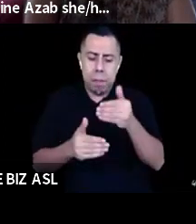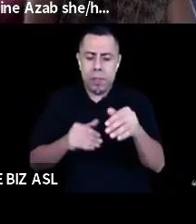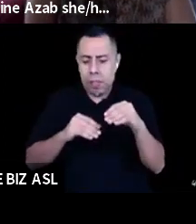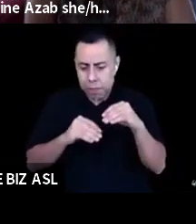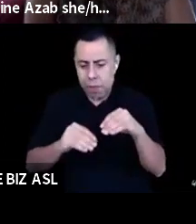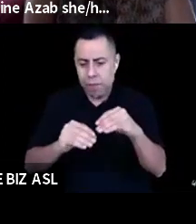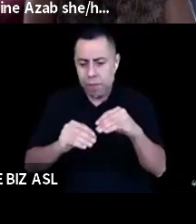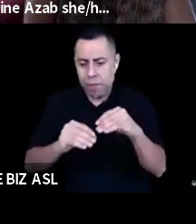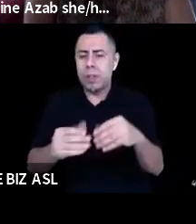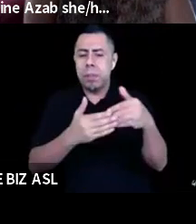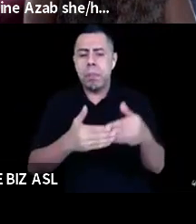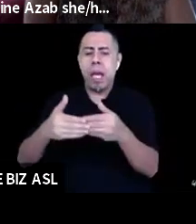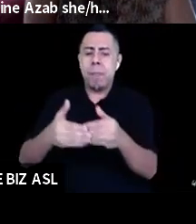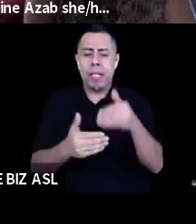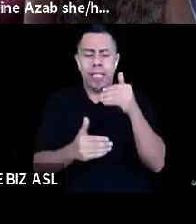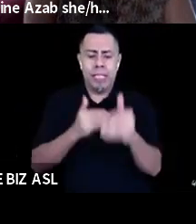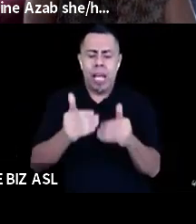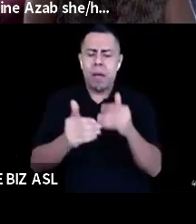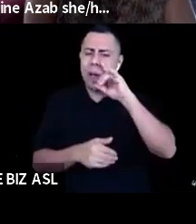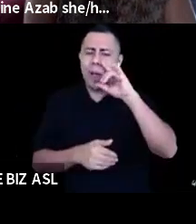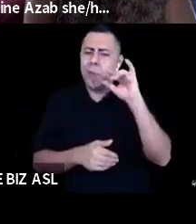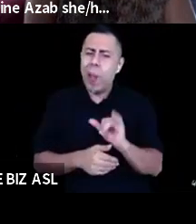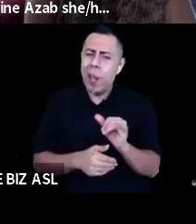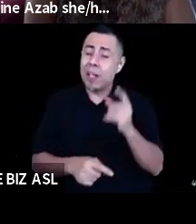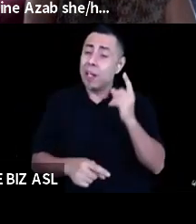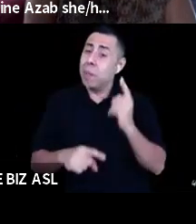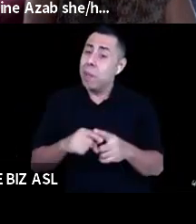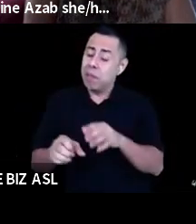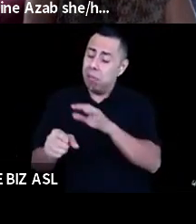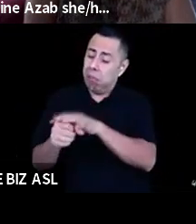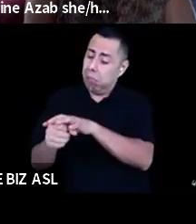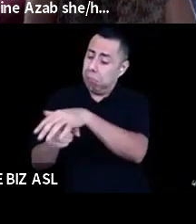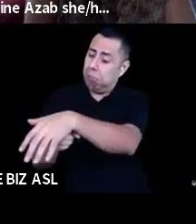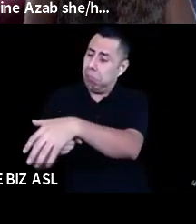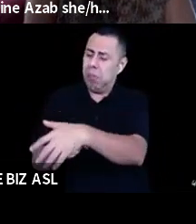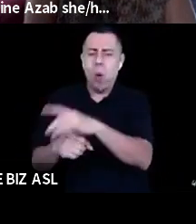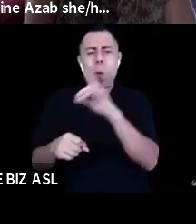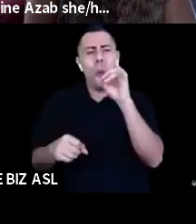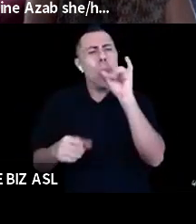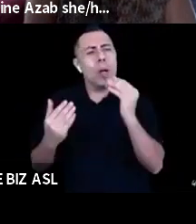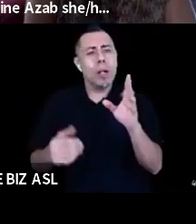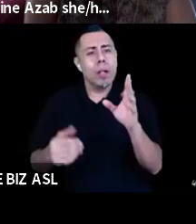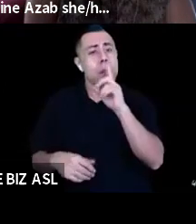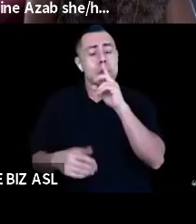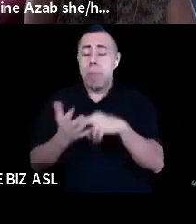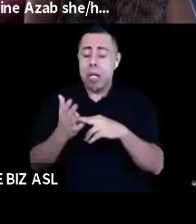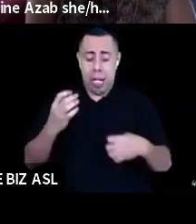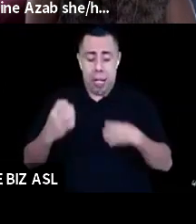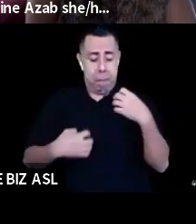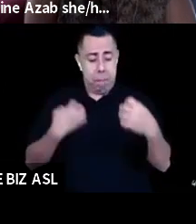moment and not just emotional abundance, but also actual abundance. I know very few people who still